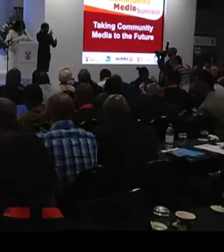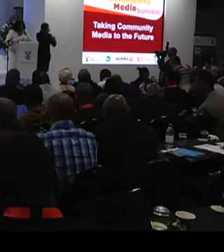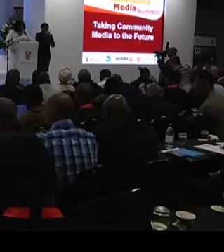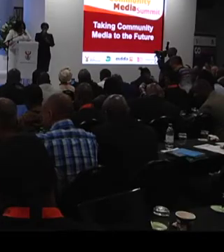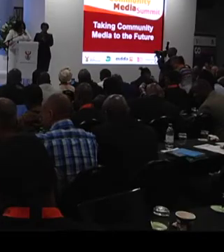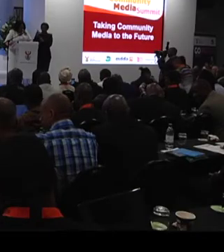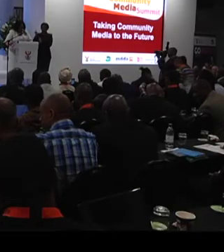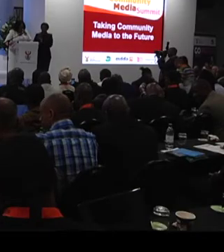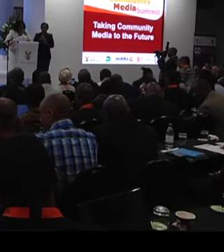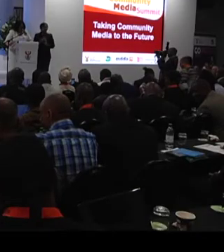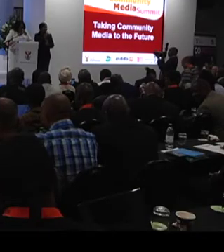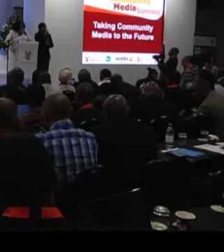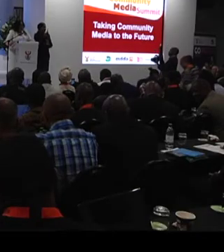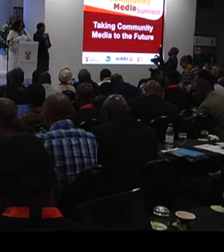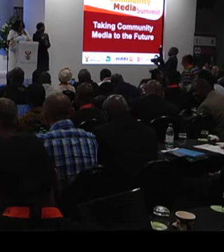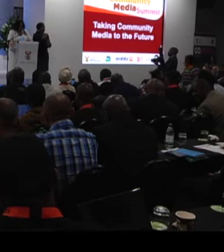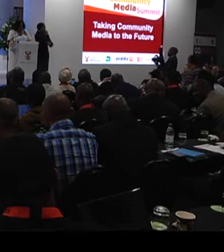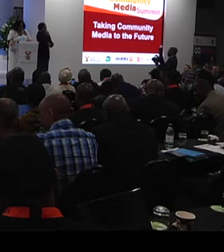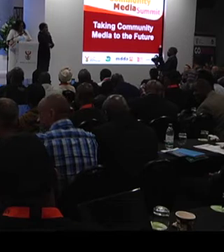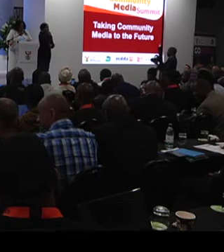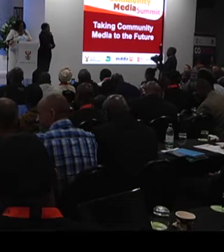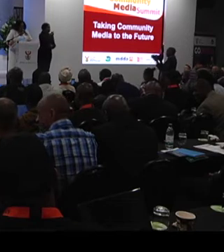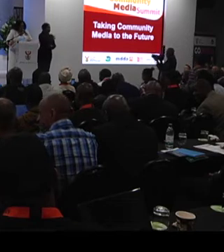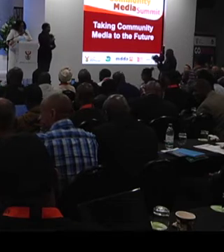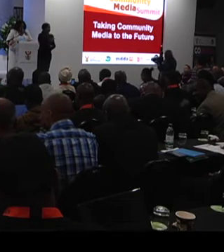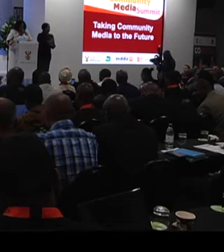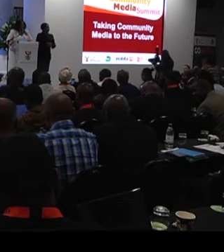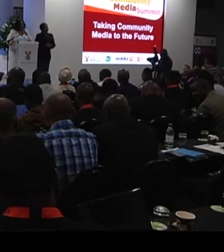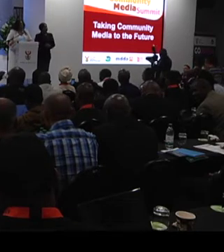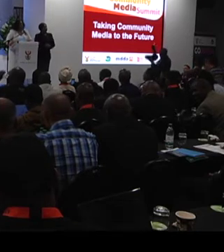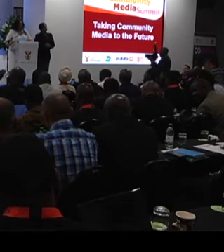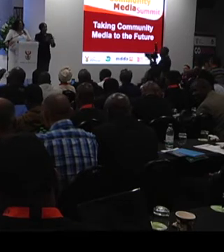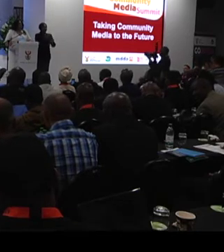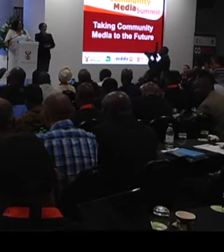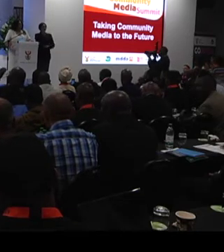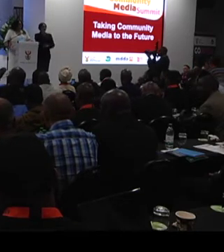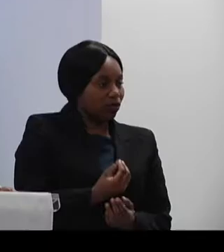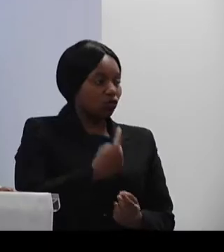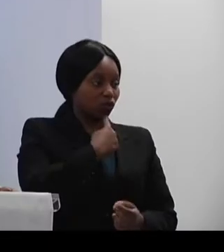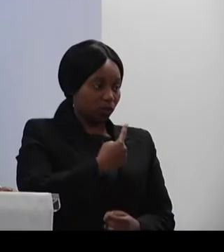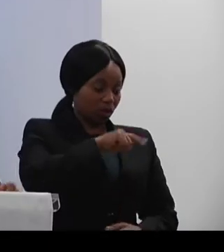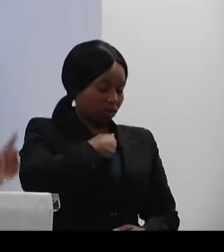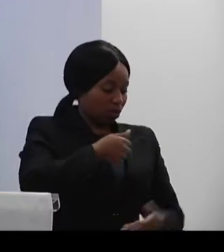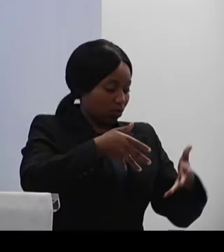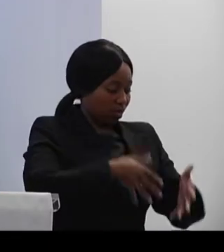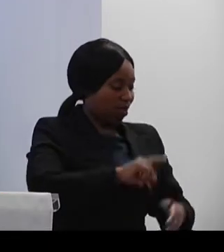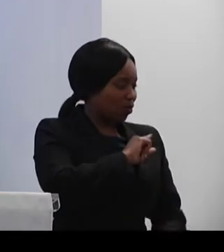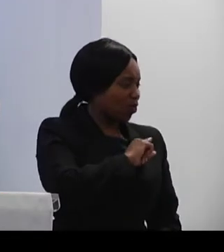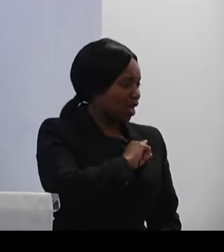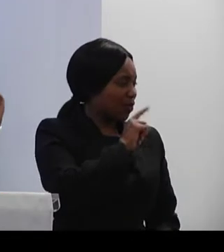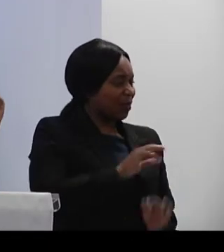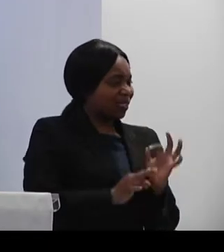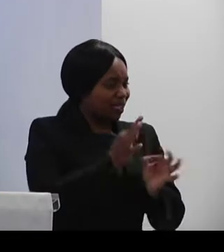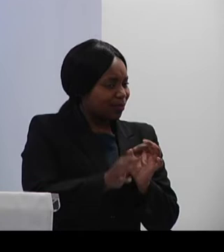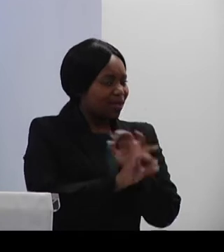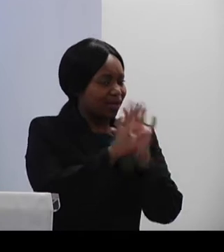that we need to make sure that we have the ability to justify our presence. And we have the